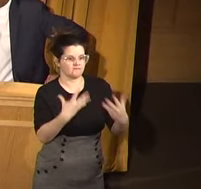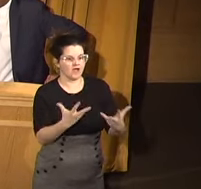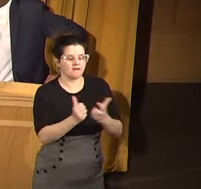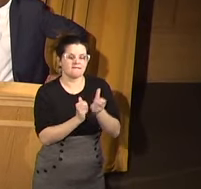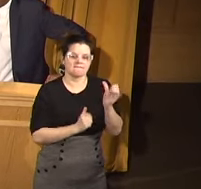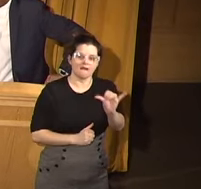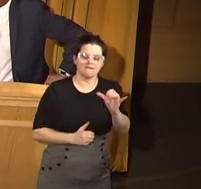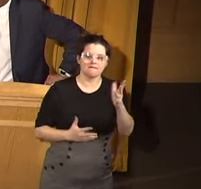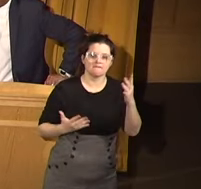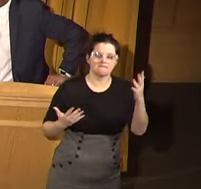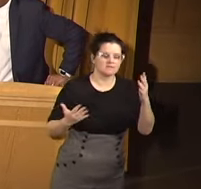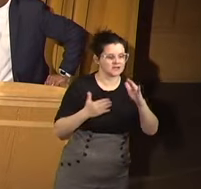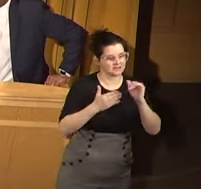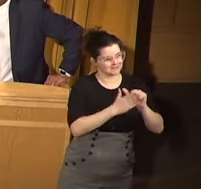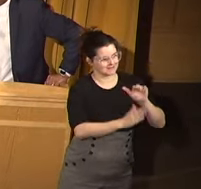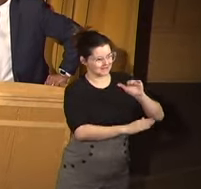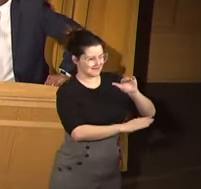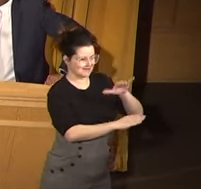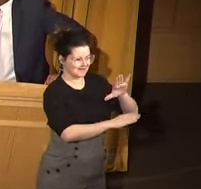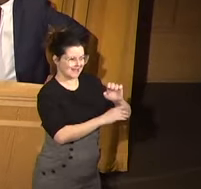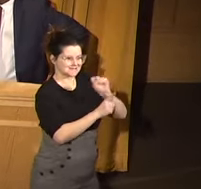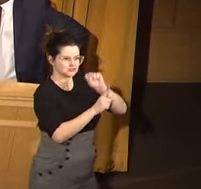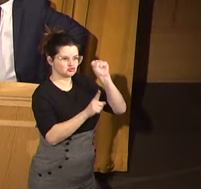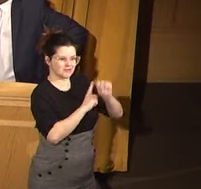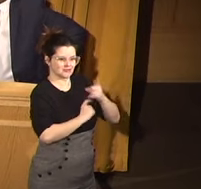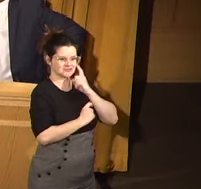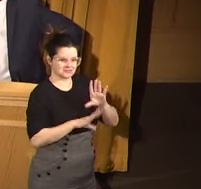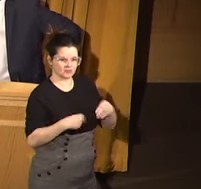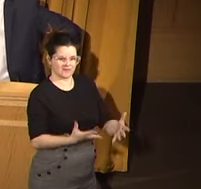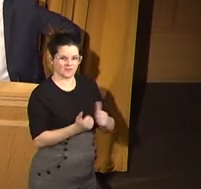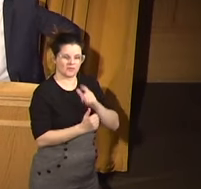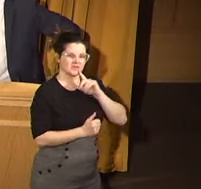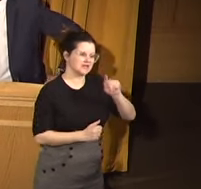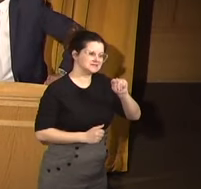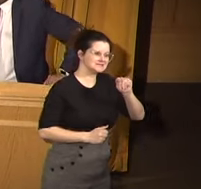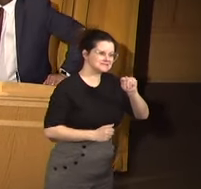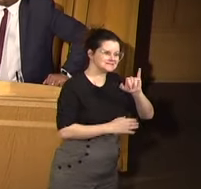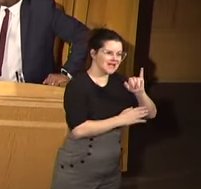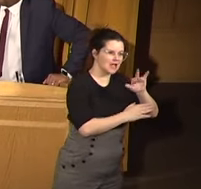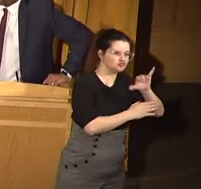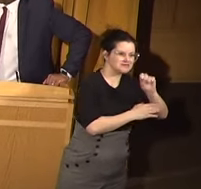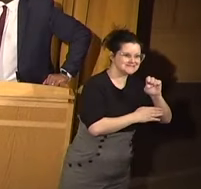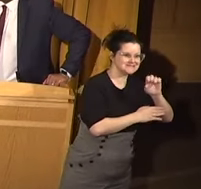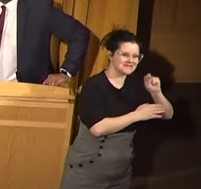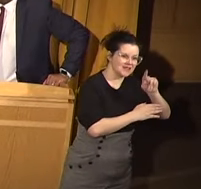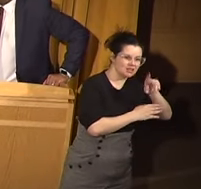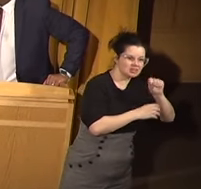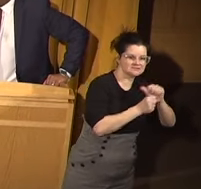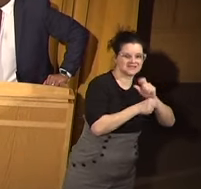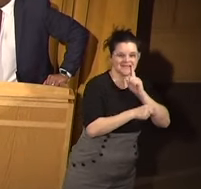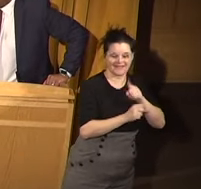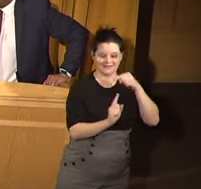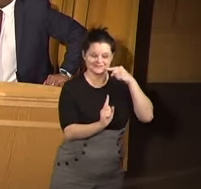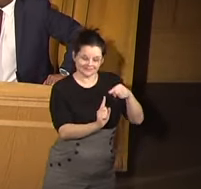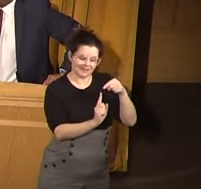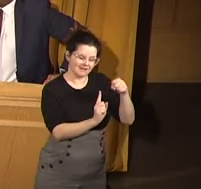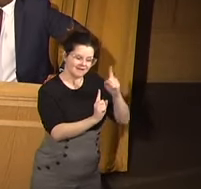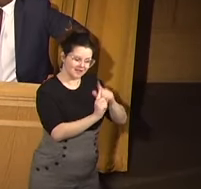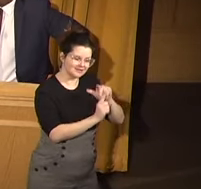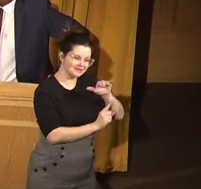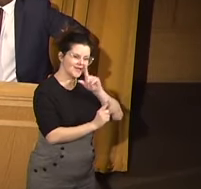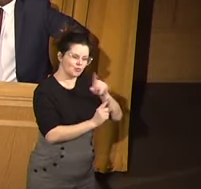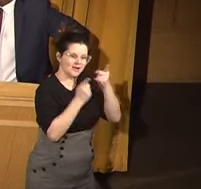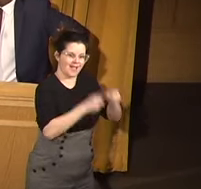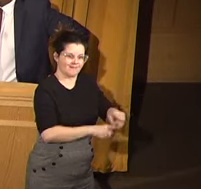the case scenario that I just gave with the Tyree Nichols and Memphis Police Department, can you all provide me